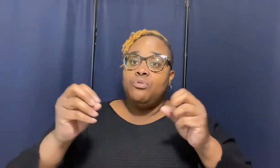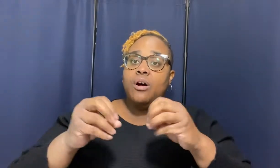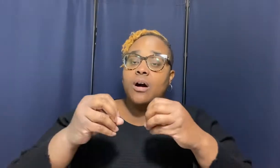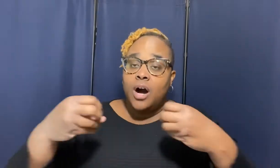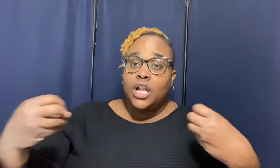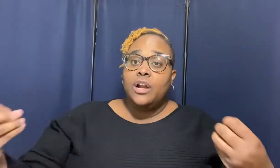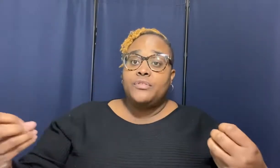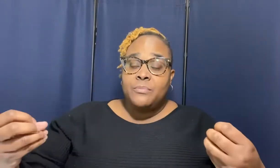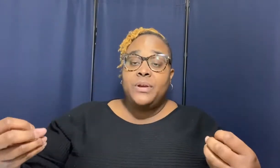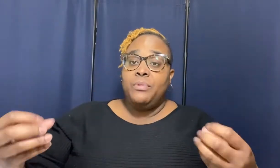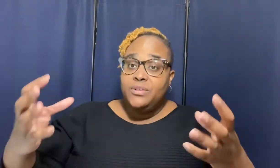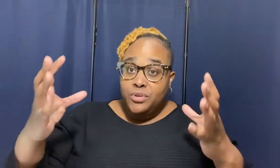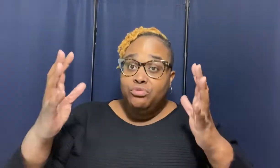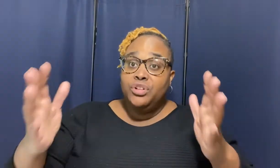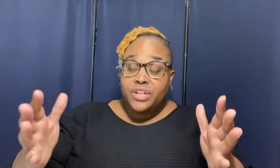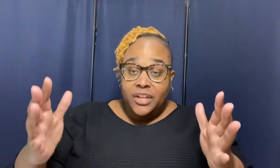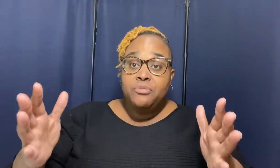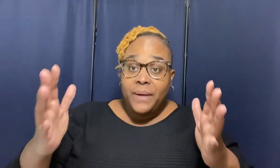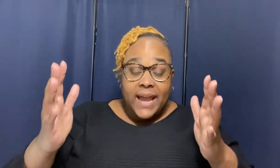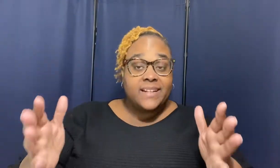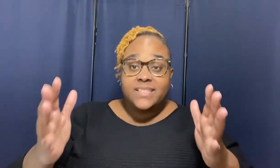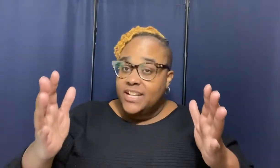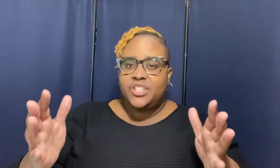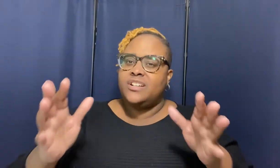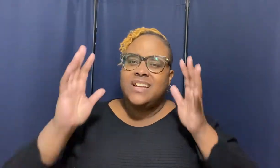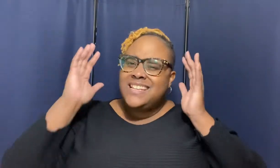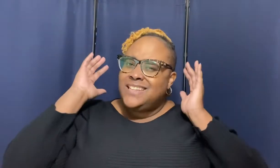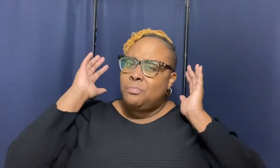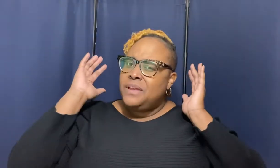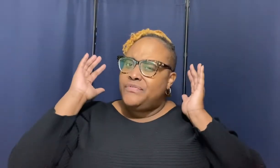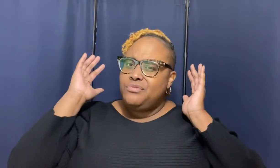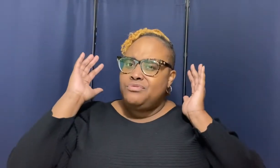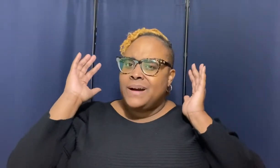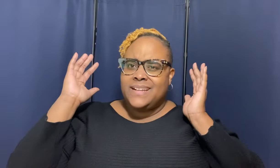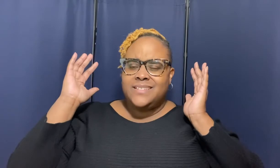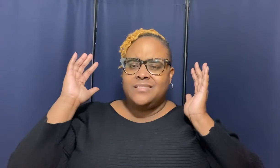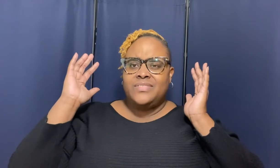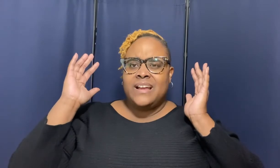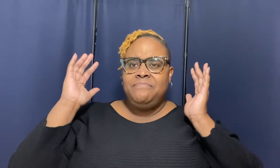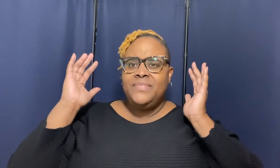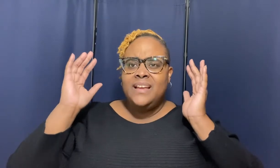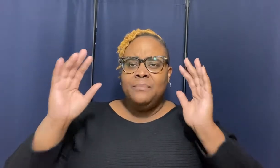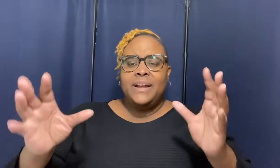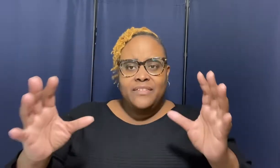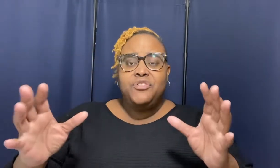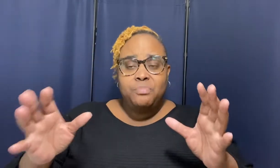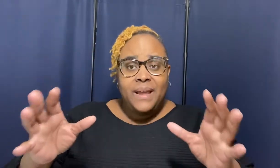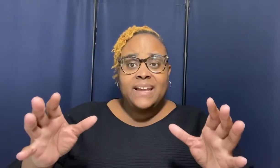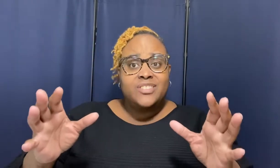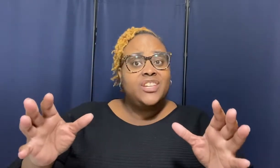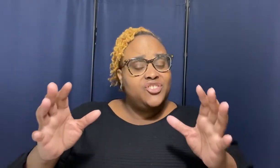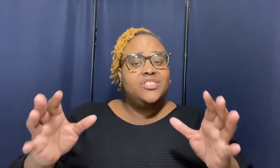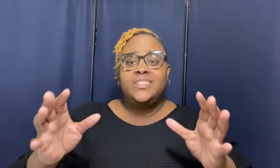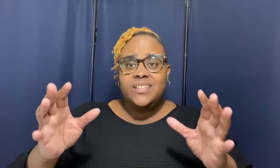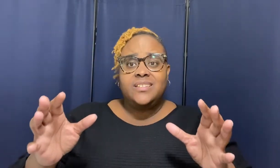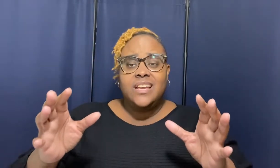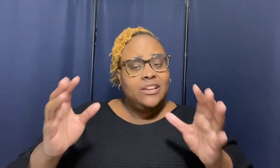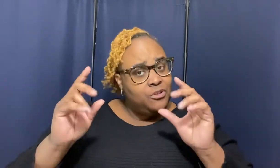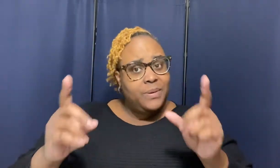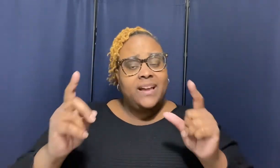are alert and we you look and you paying attention because see don't be fooled by this stuff now but if you paying attention sis if you paying